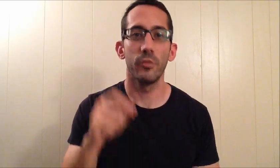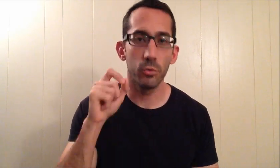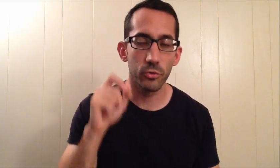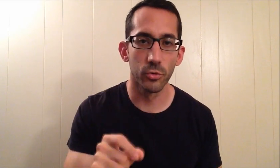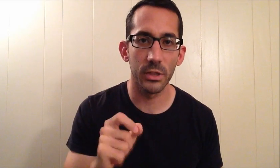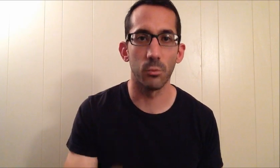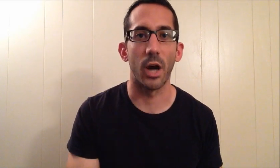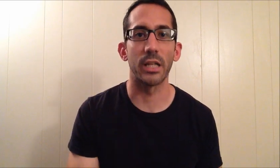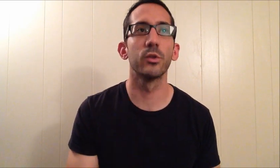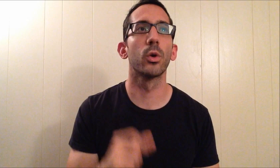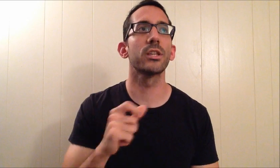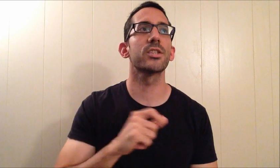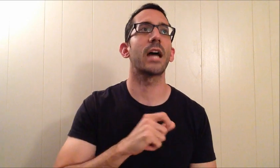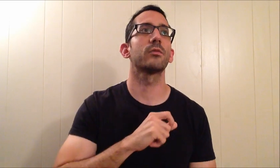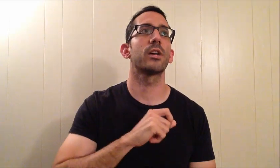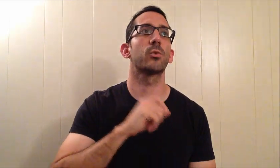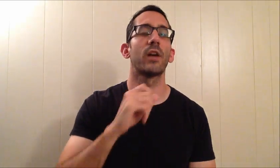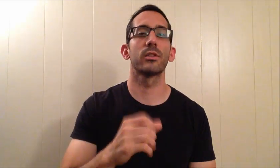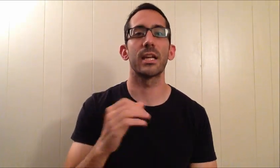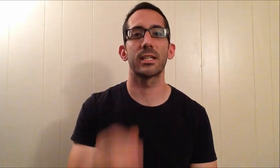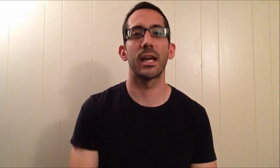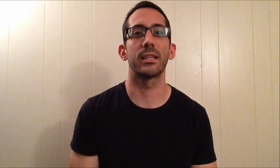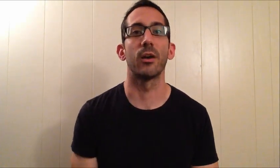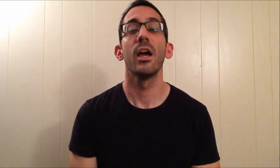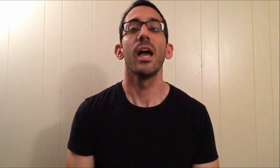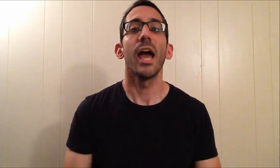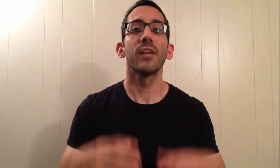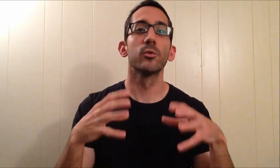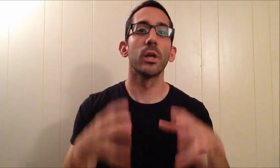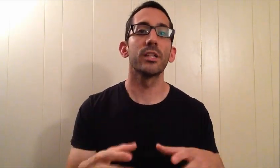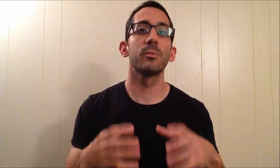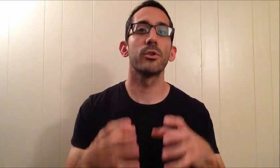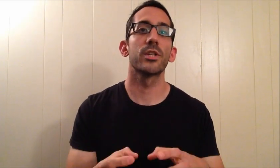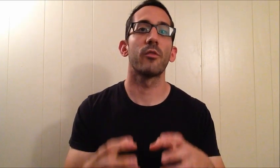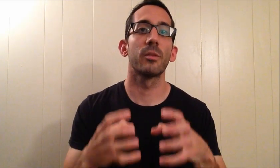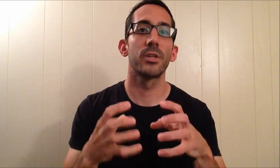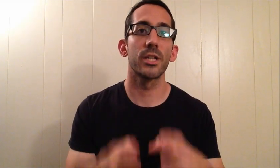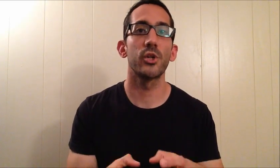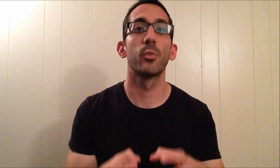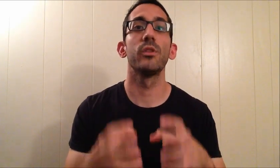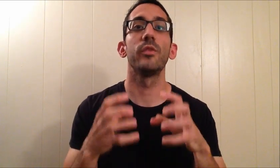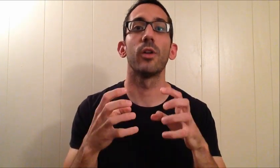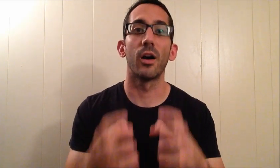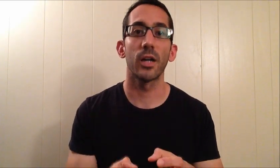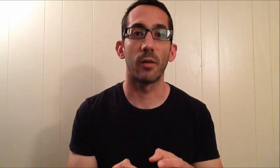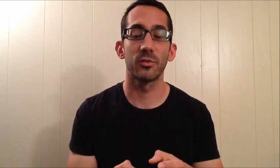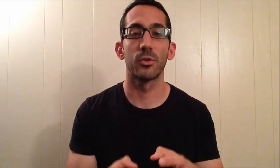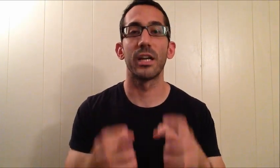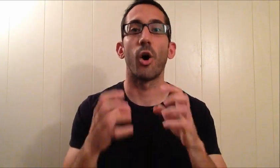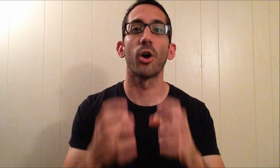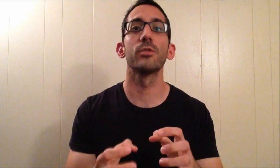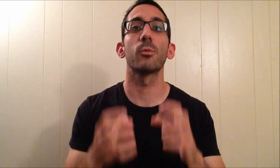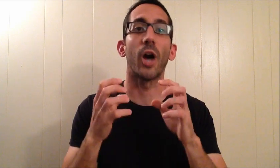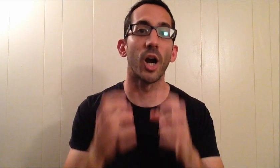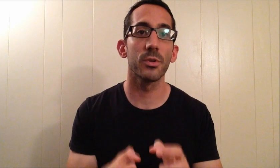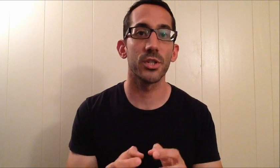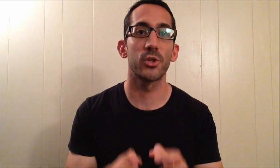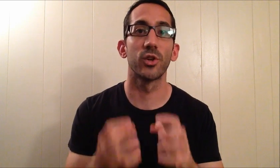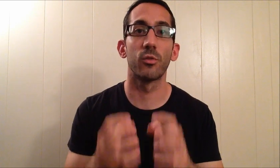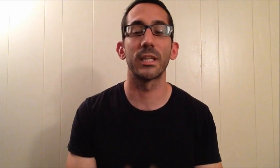if you truly want it, if you're willing to sacrifice whatever it takes to get there. And if you're willing to put yourself in a position where you feel uncomfortable and aren't 100% sure of